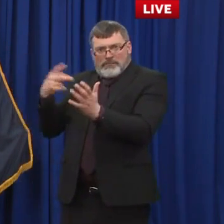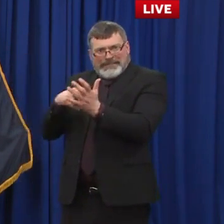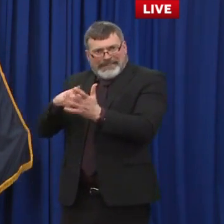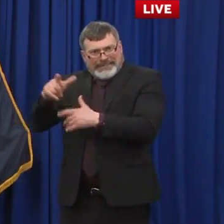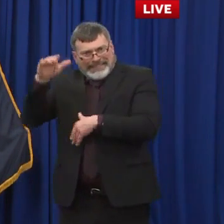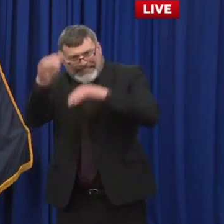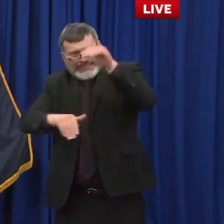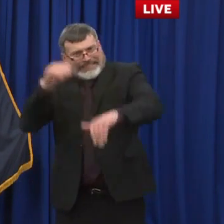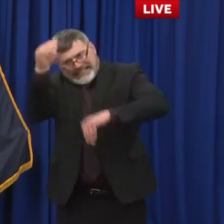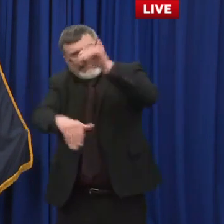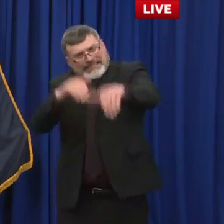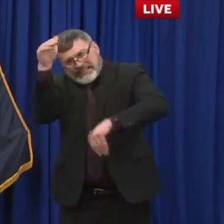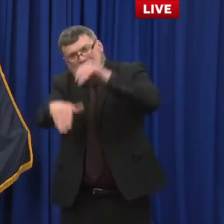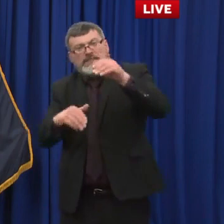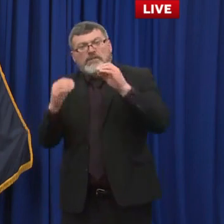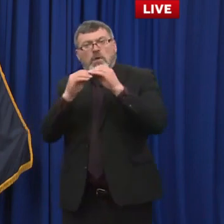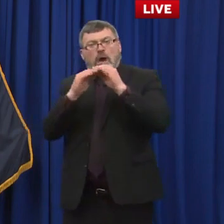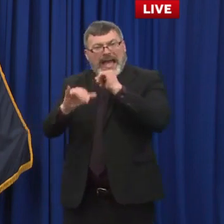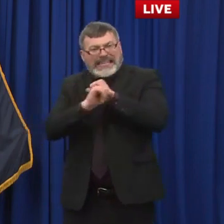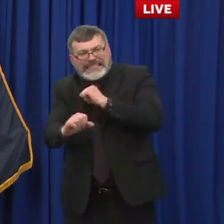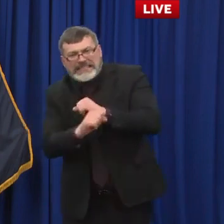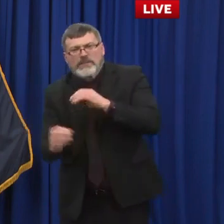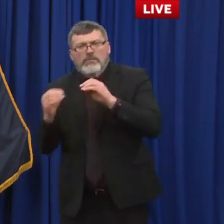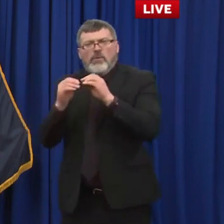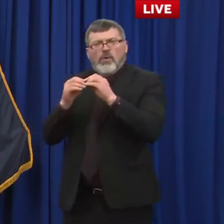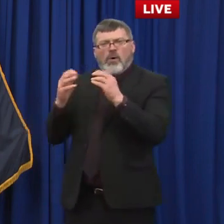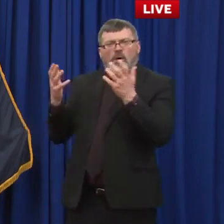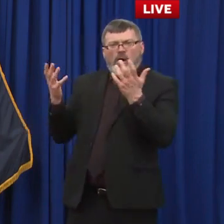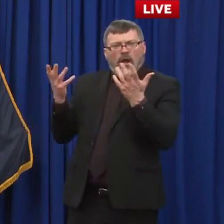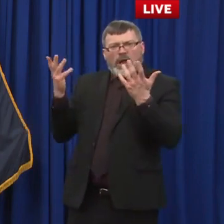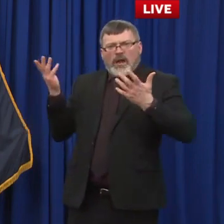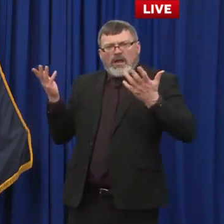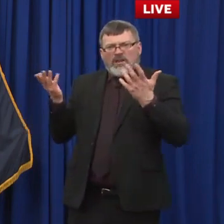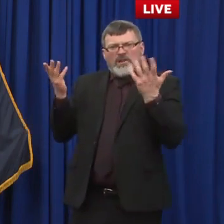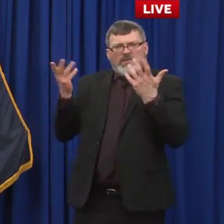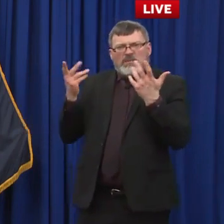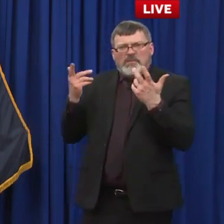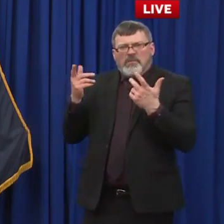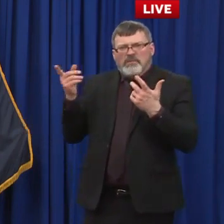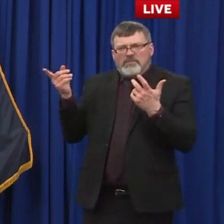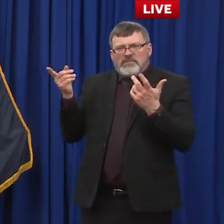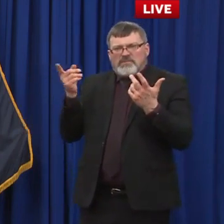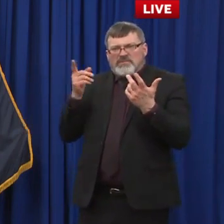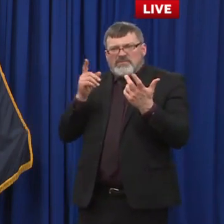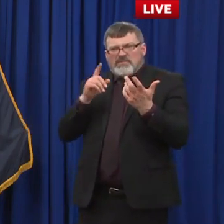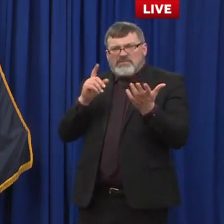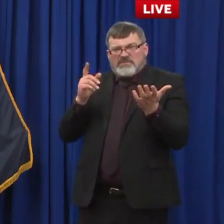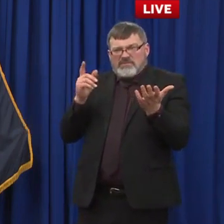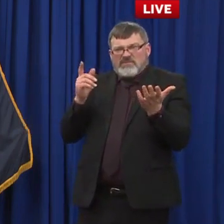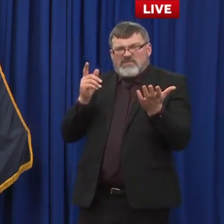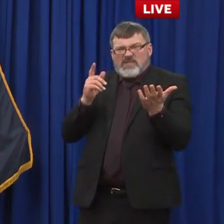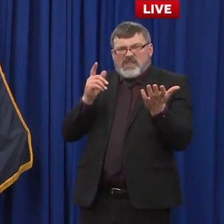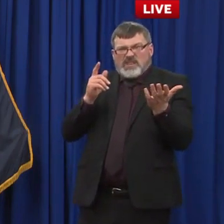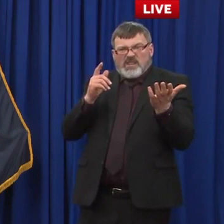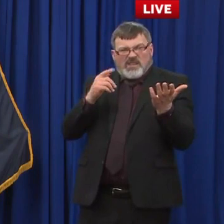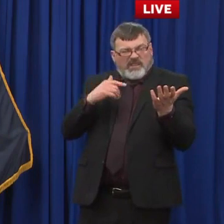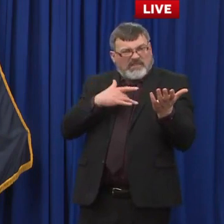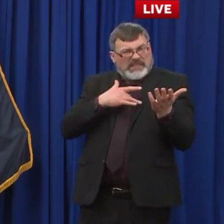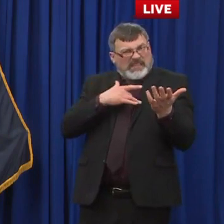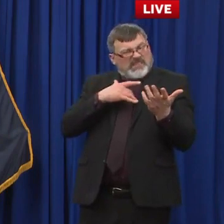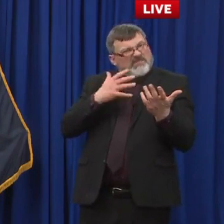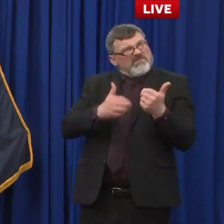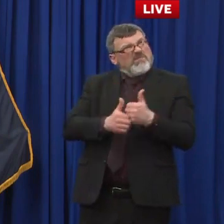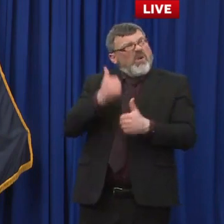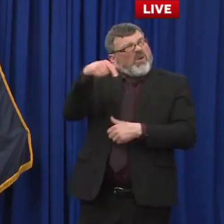we're pushing as hard as we possibly can at this point that's all really people talk about right now is vaccines so um I mean the word is out for sure